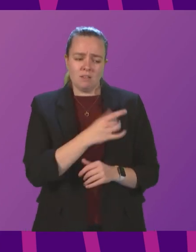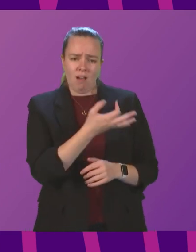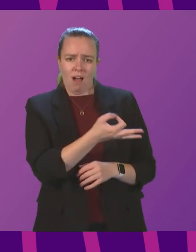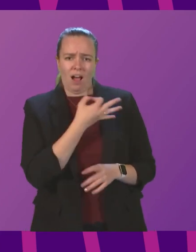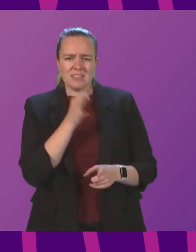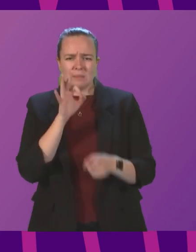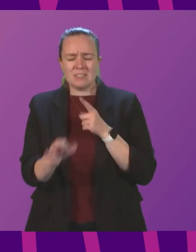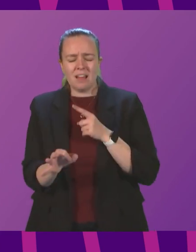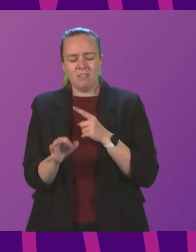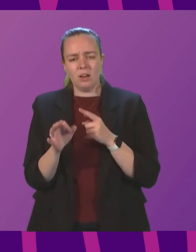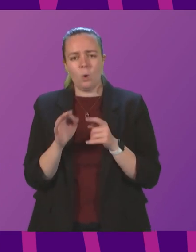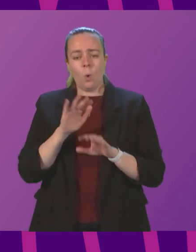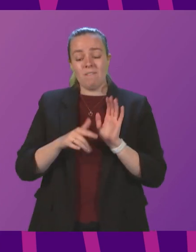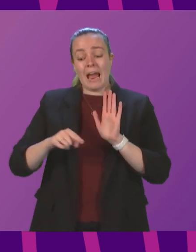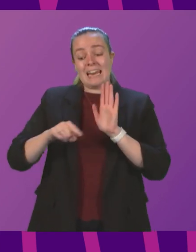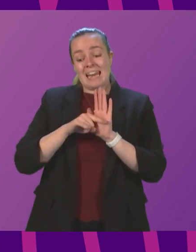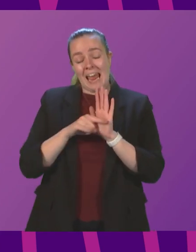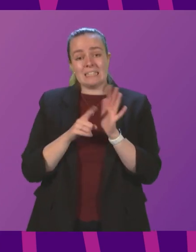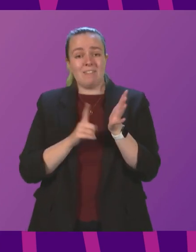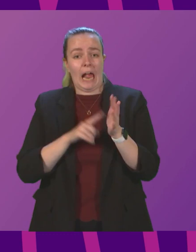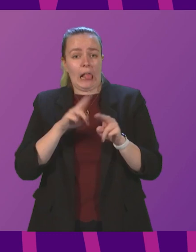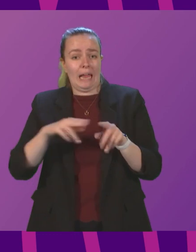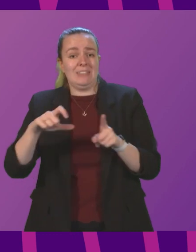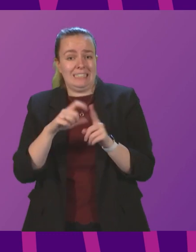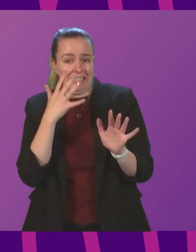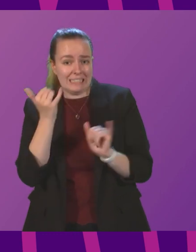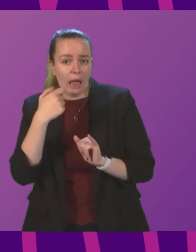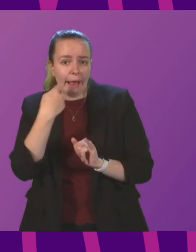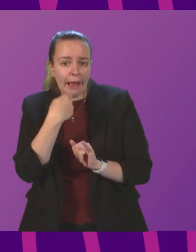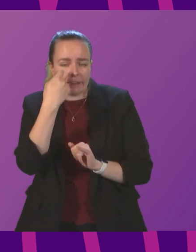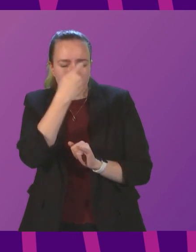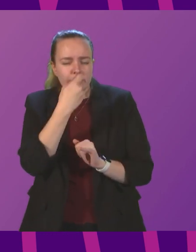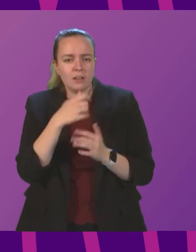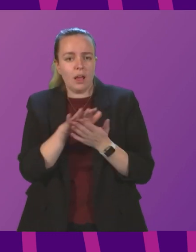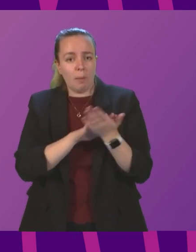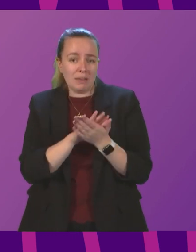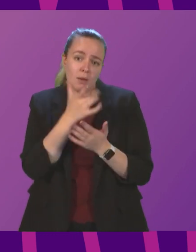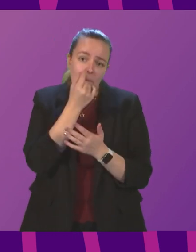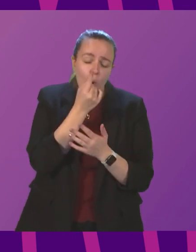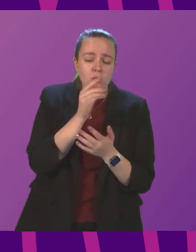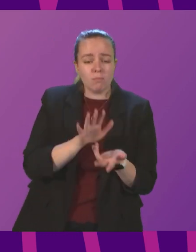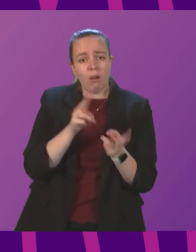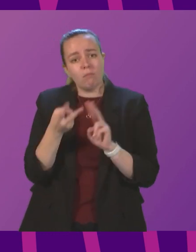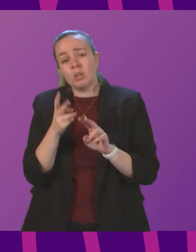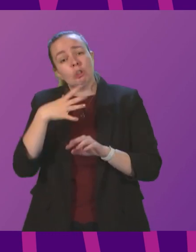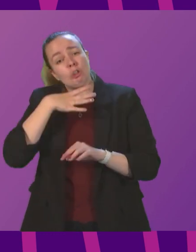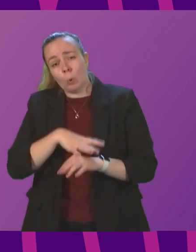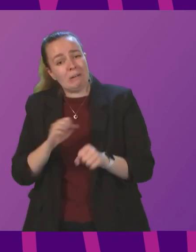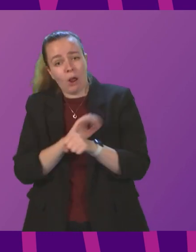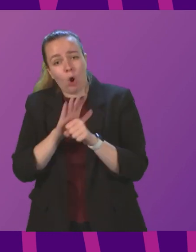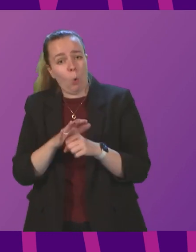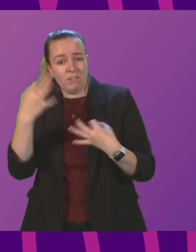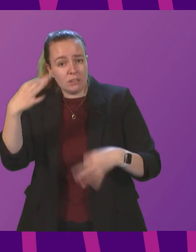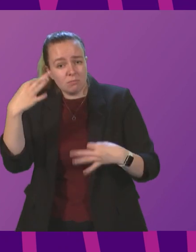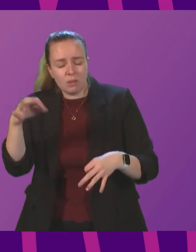the question about whether a negative LFD test would be a possible alternative to that and I